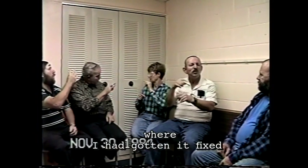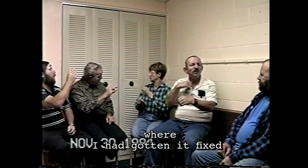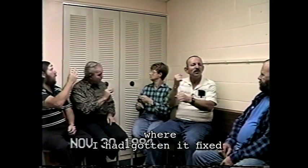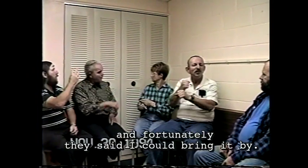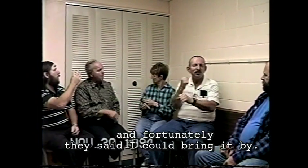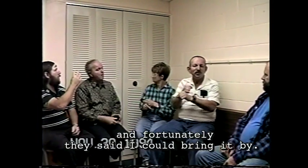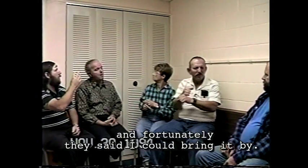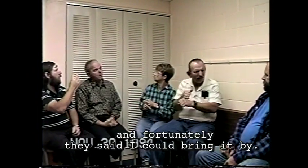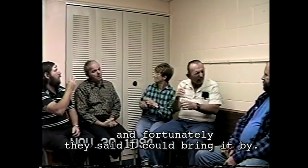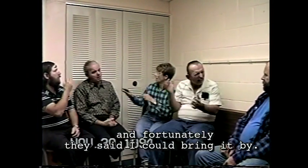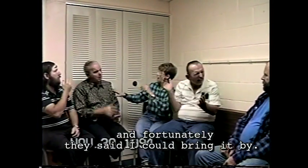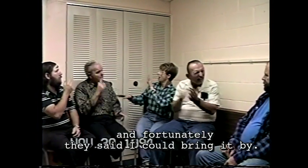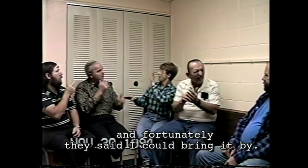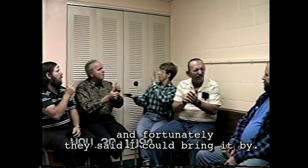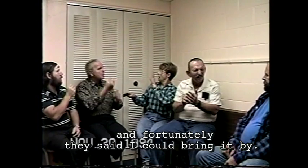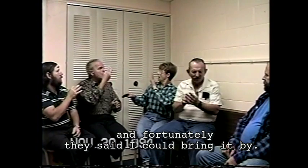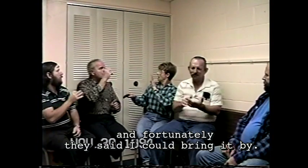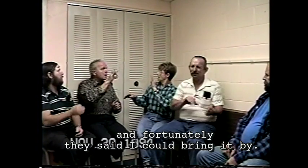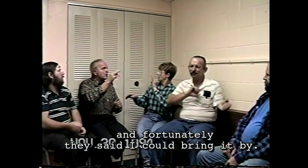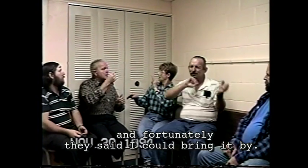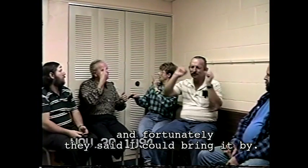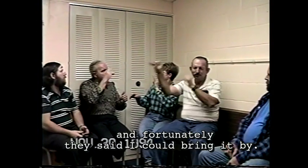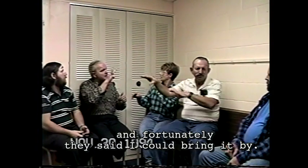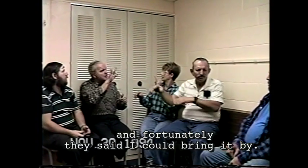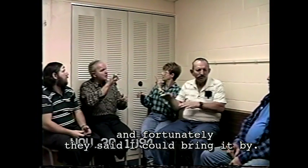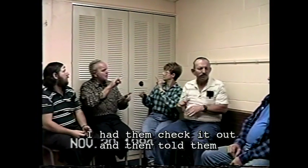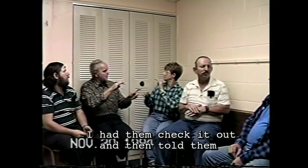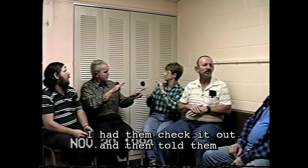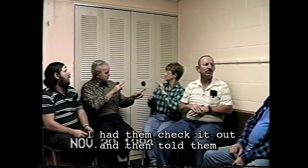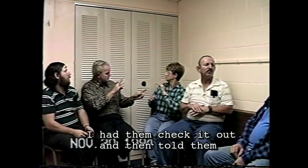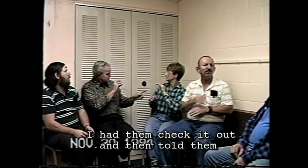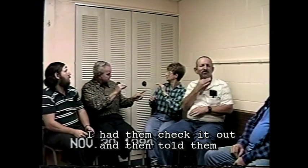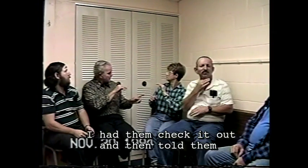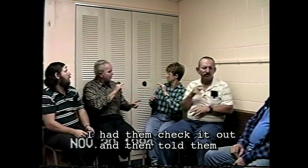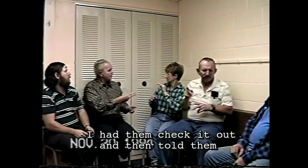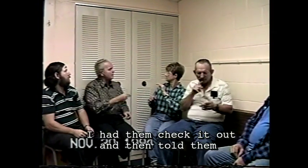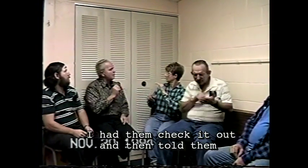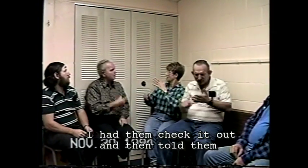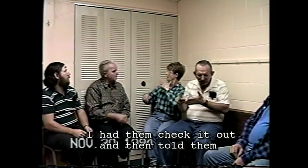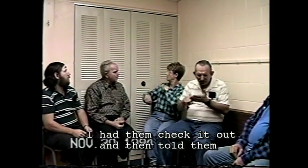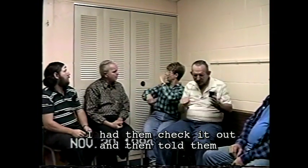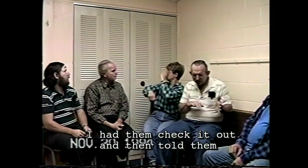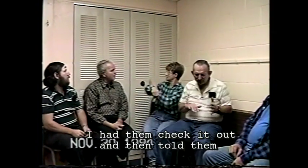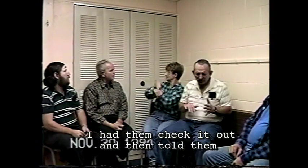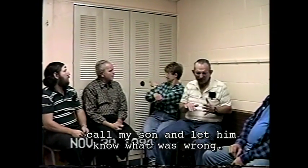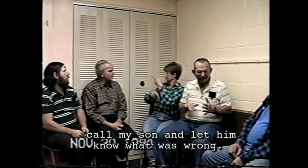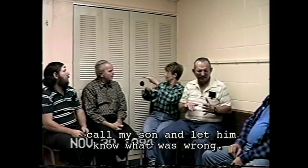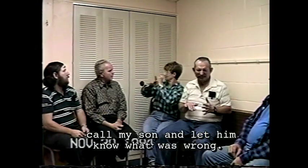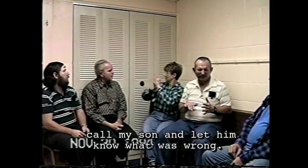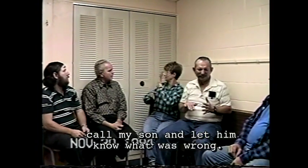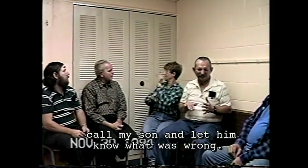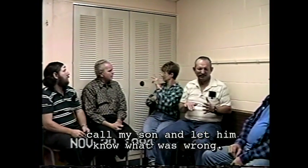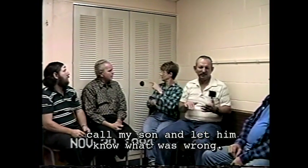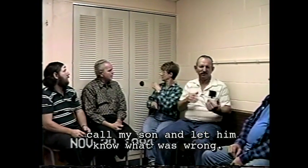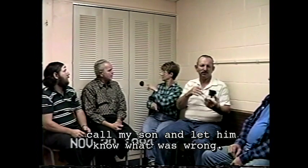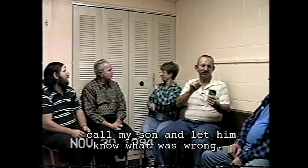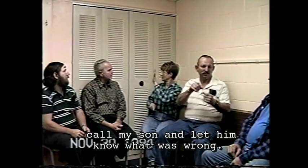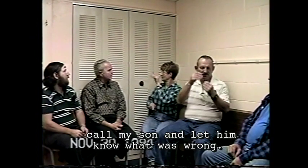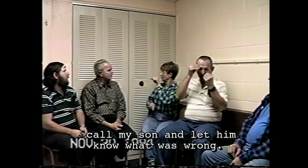fixed, and fortunately, they said I could bring it by. I had them check it out and then told them to call my son and let him